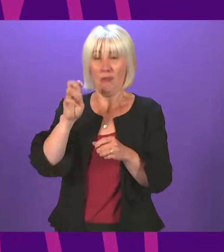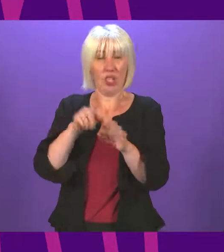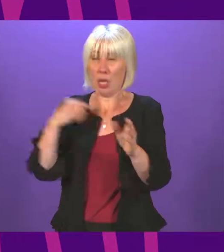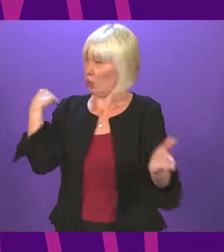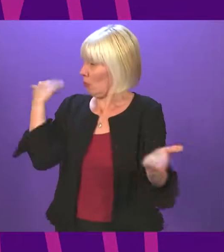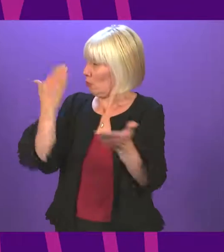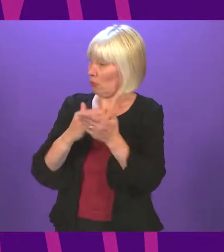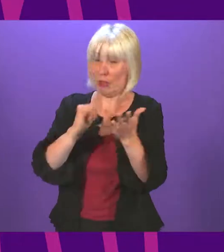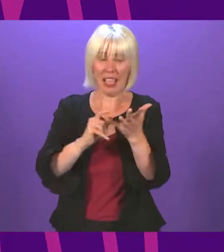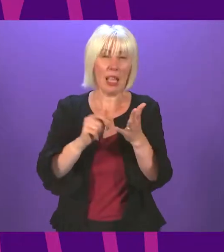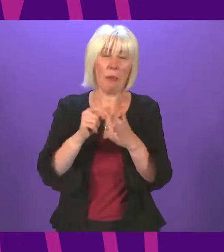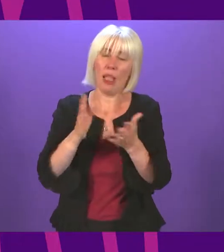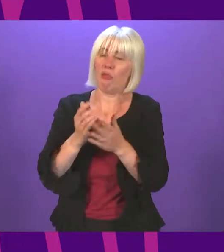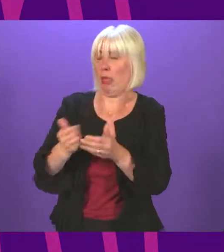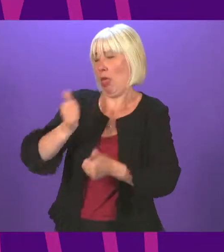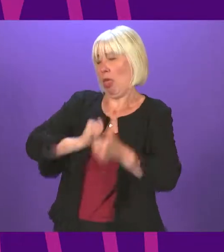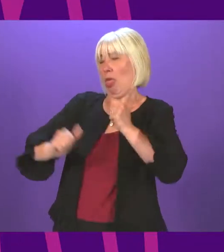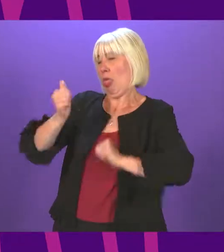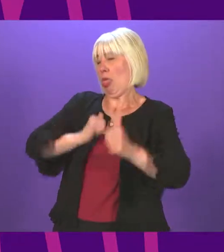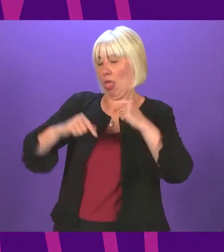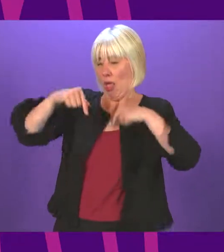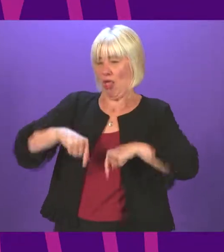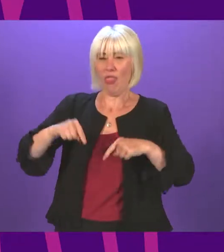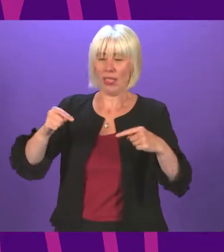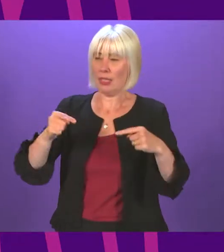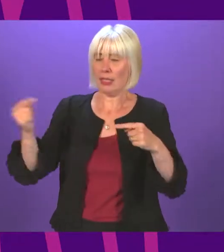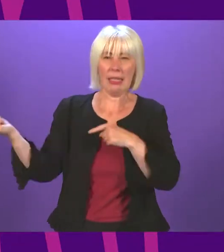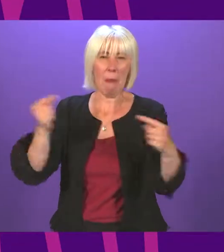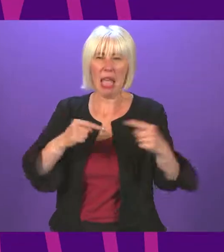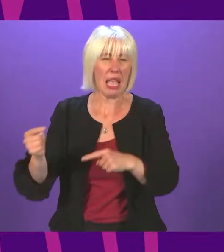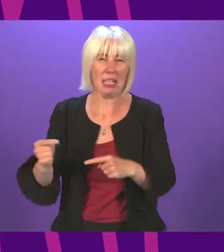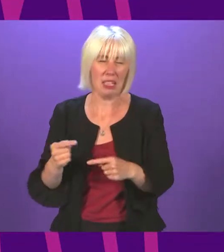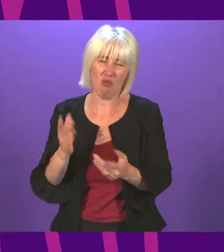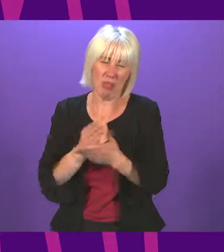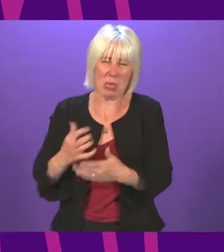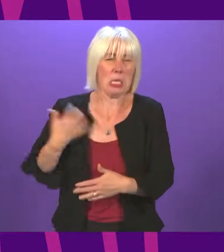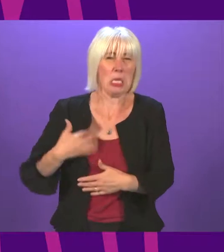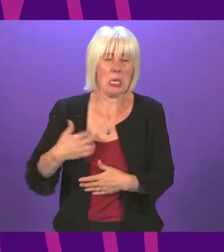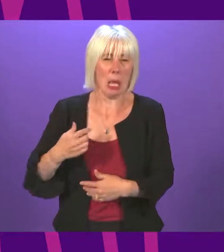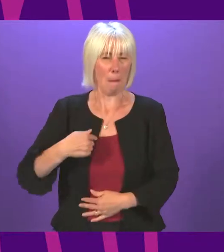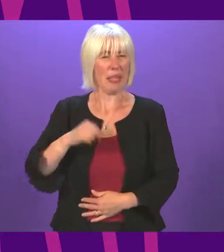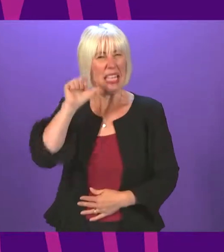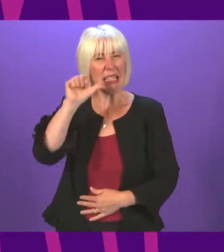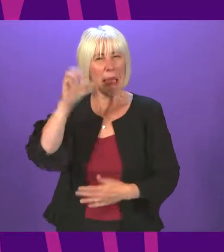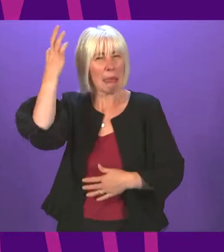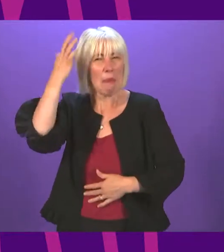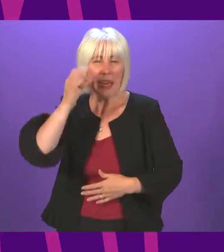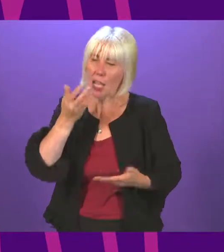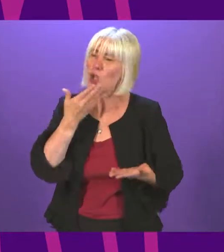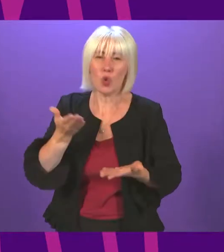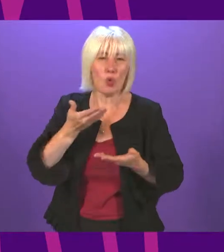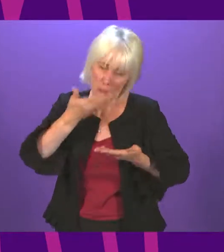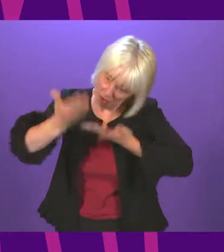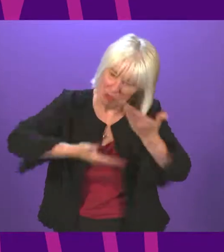a self-congratulatory debate is infuriating. Six minutes is nowhere near enough time to explore those areas where this government